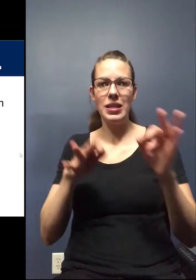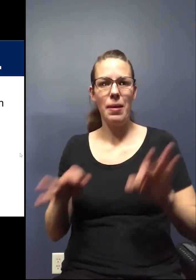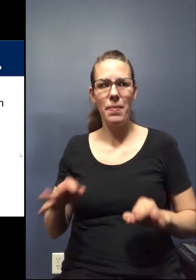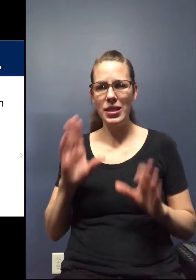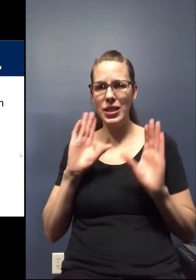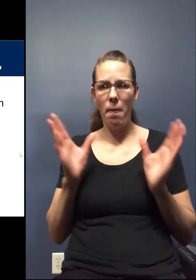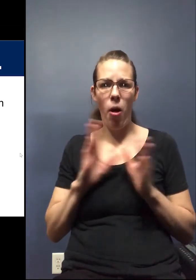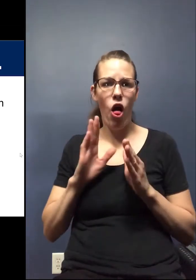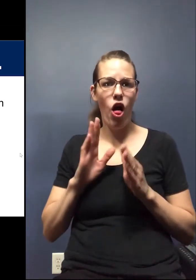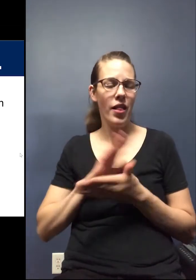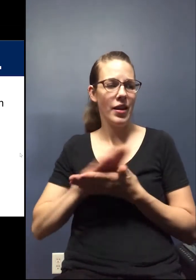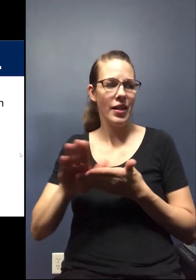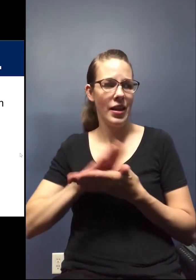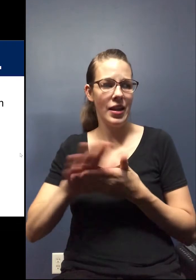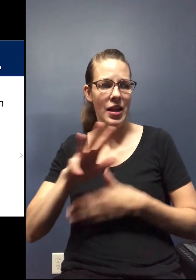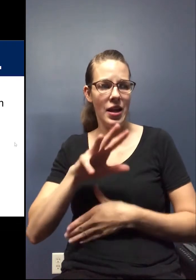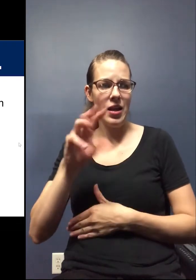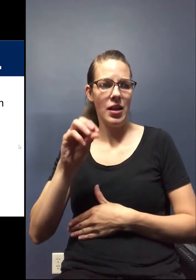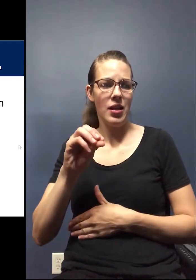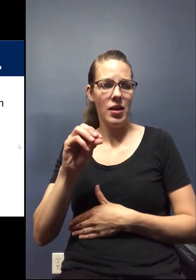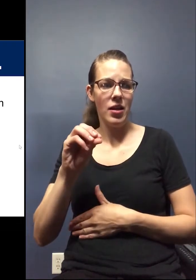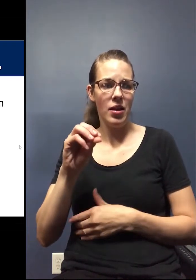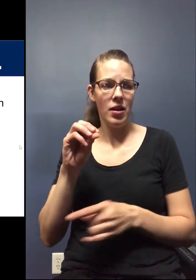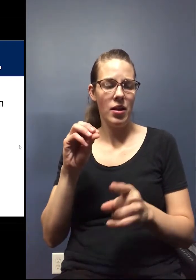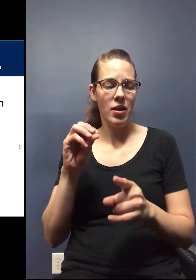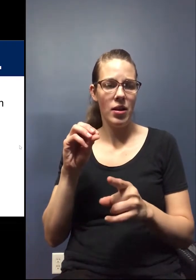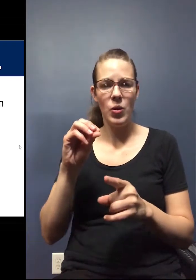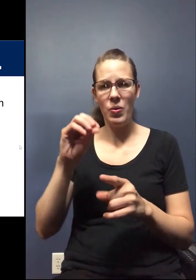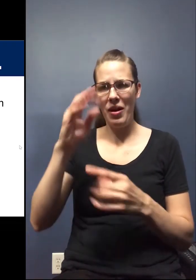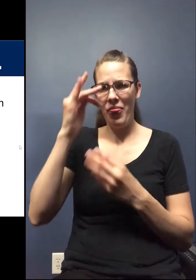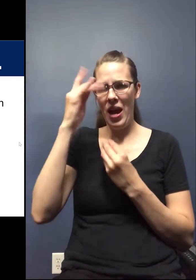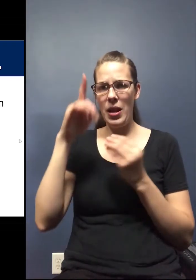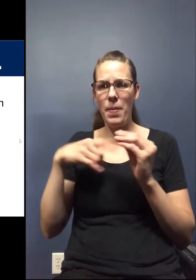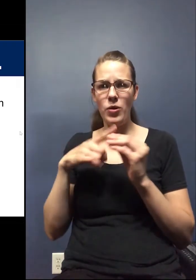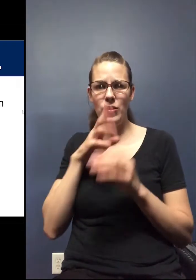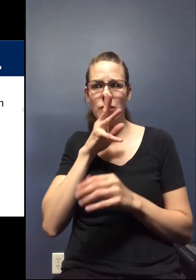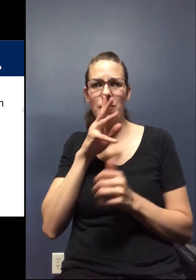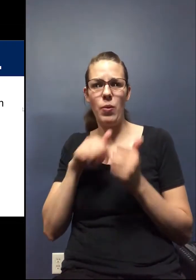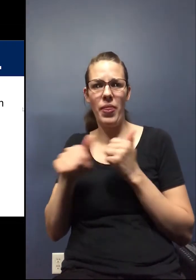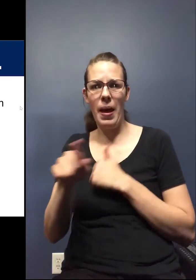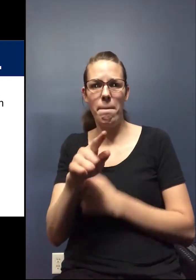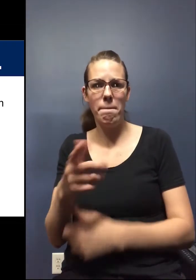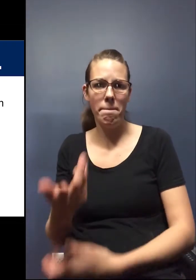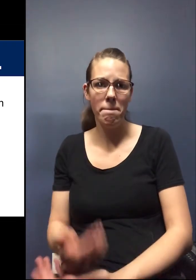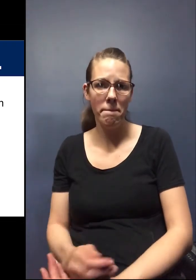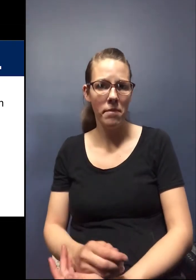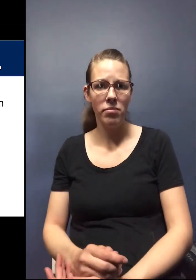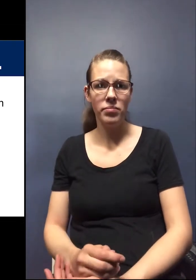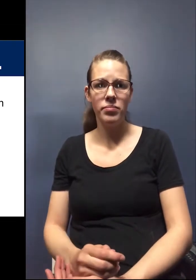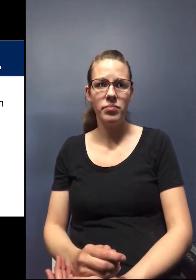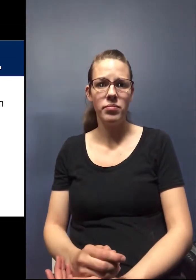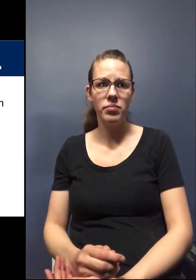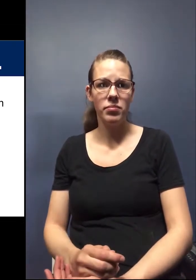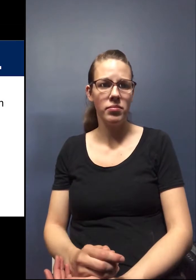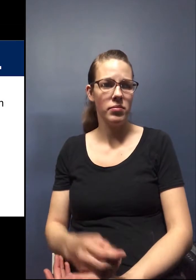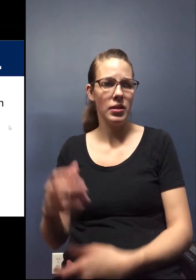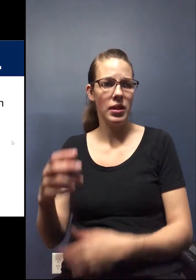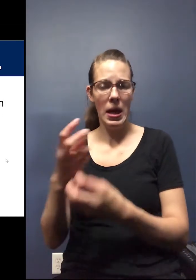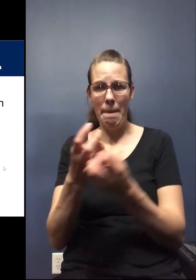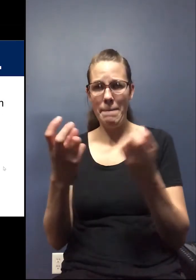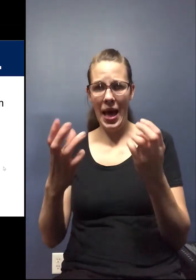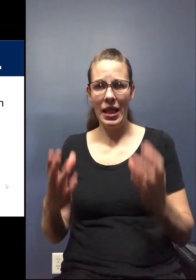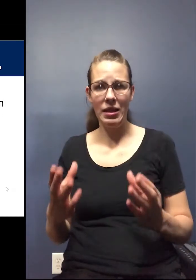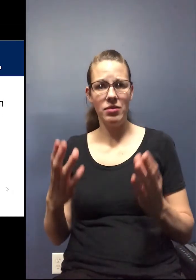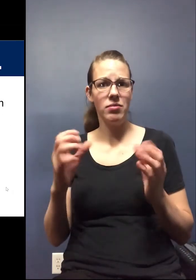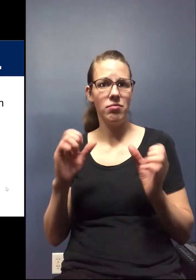the small cleaning companies would have been thought would have been thought of to speak with them. Can any of our panelists